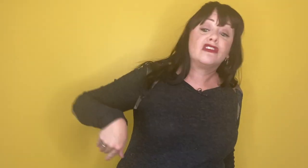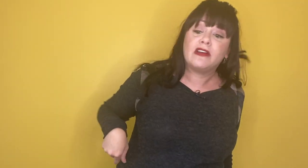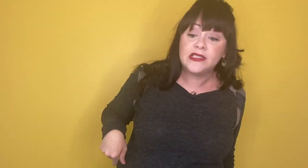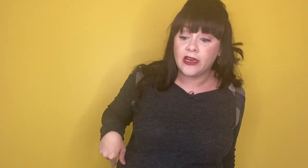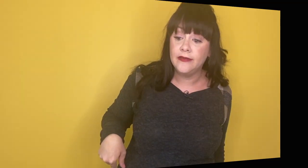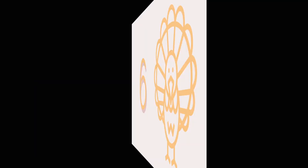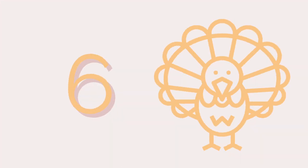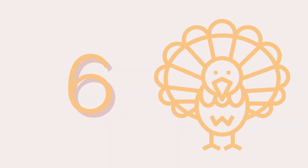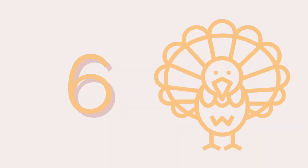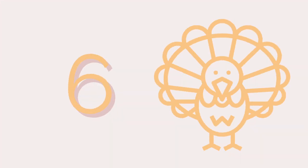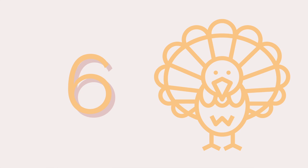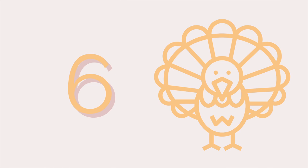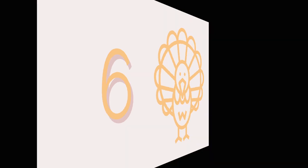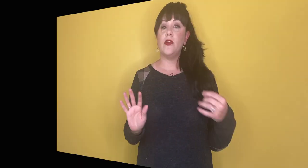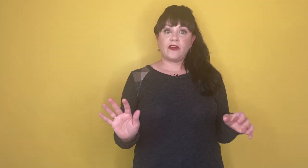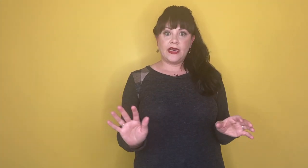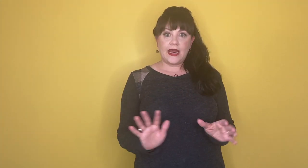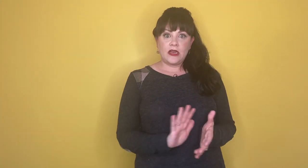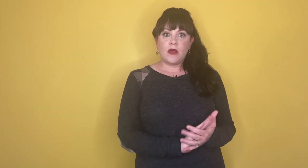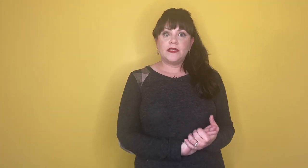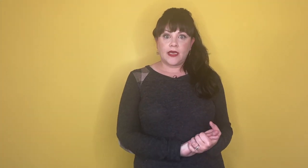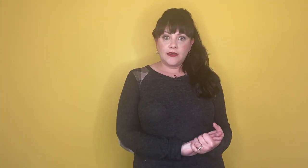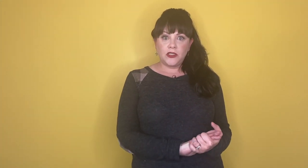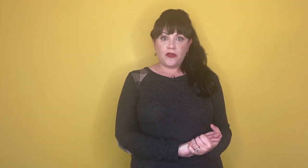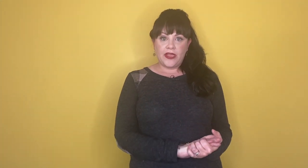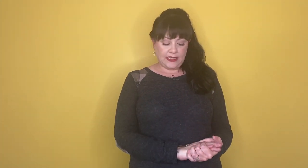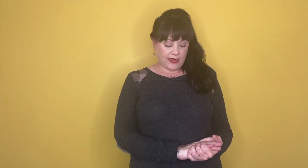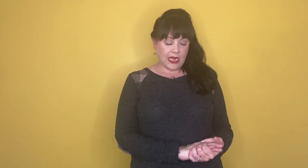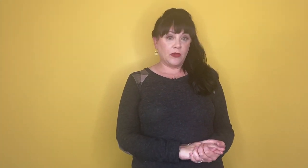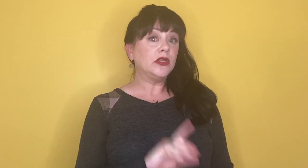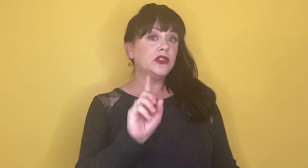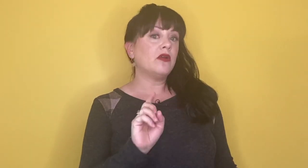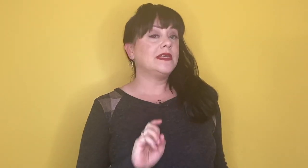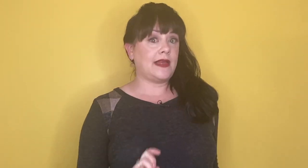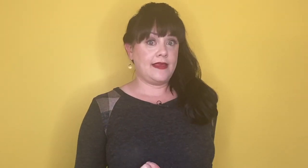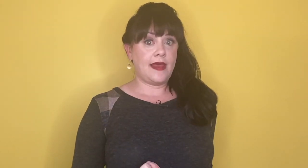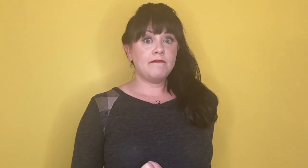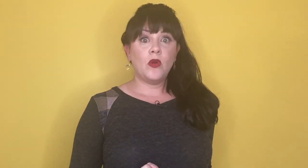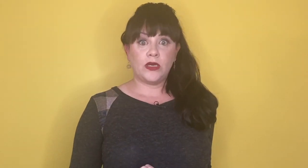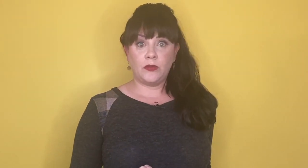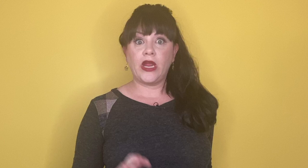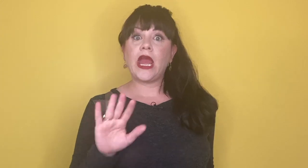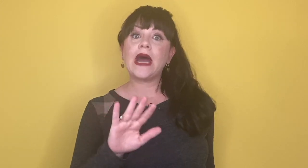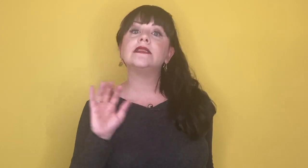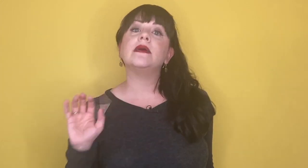stuff was there. Here's a little tip for those of you inviting an Enneagram 6 to your Thanksgiving table. Don't assign them what to bring. Ask them